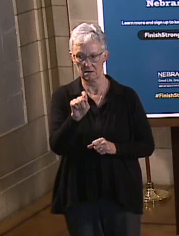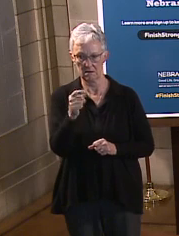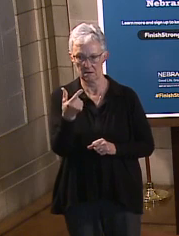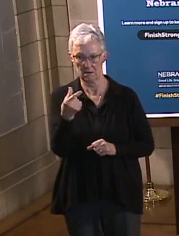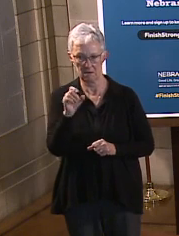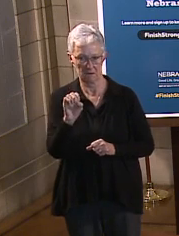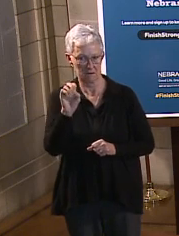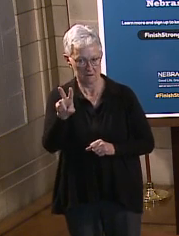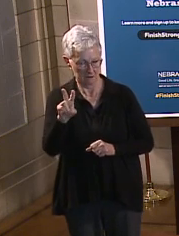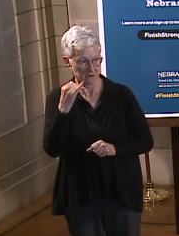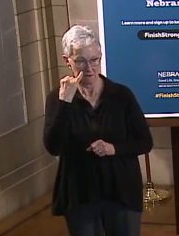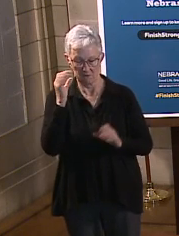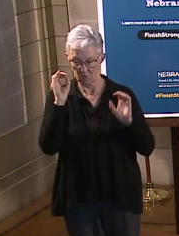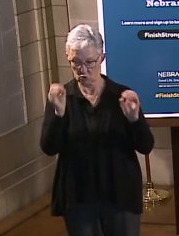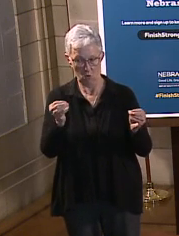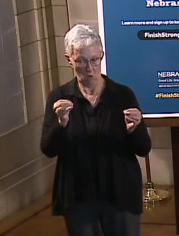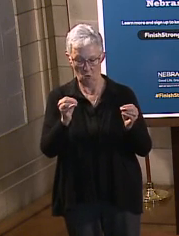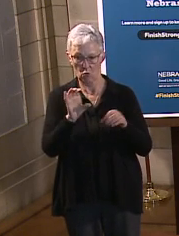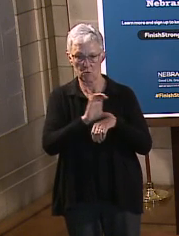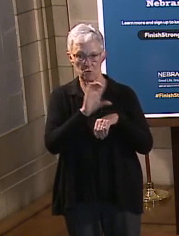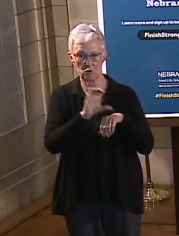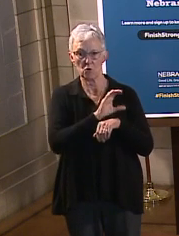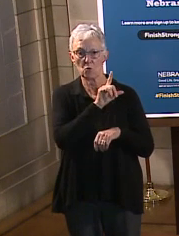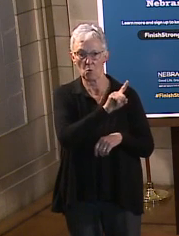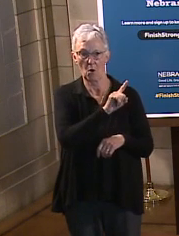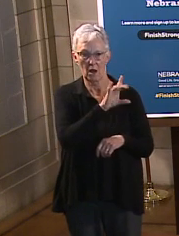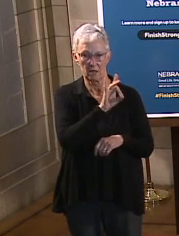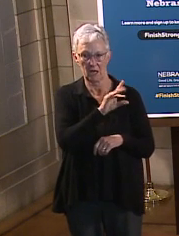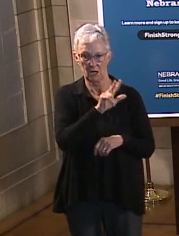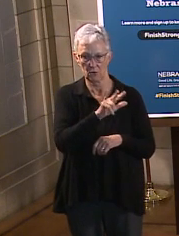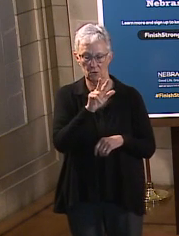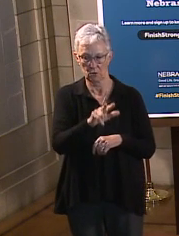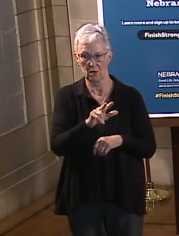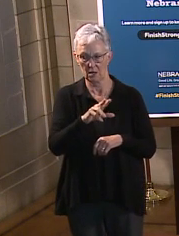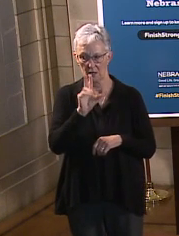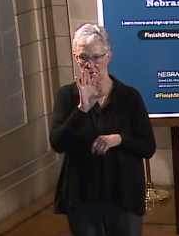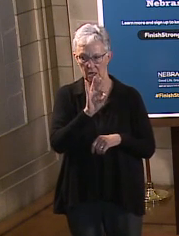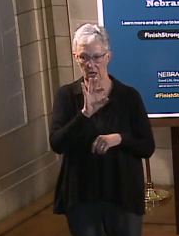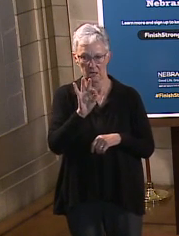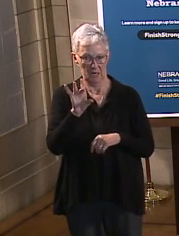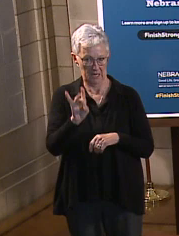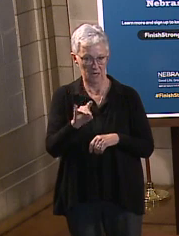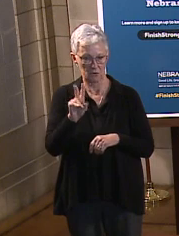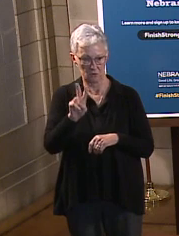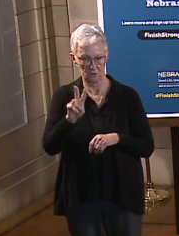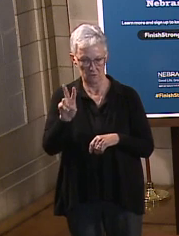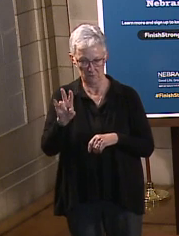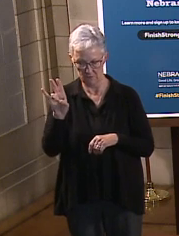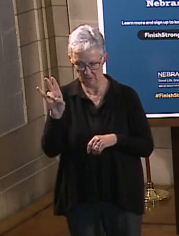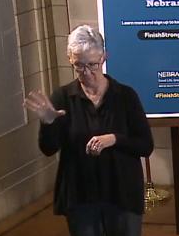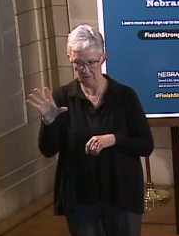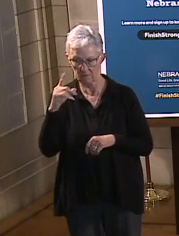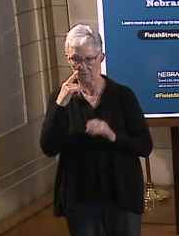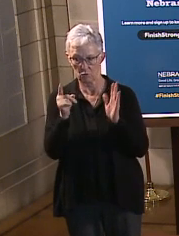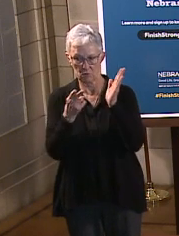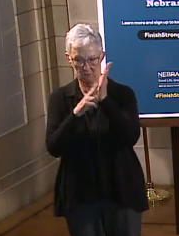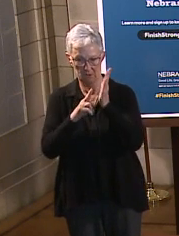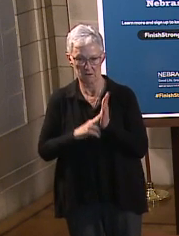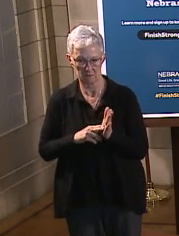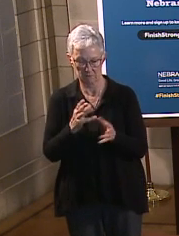or if you don't have a computer, call 1-833-998-2275 to be able to get signed up for that.